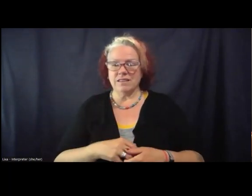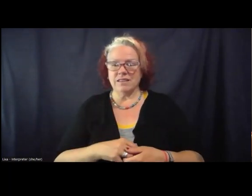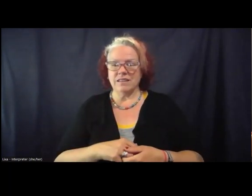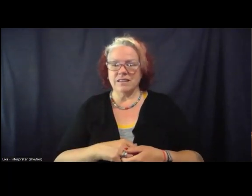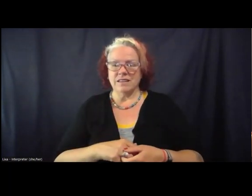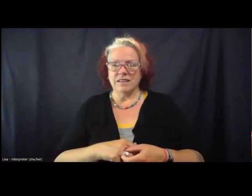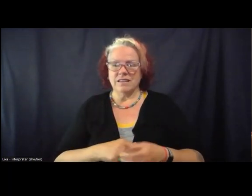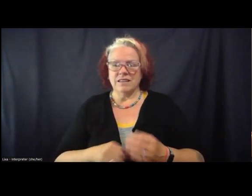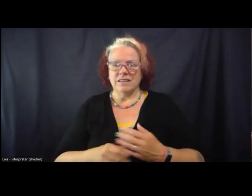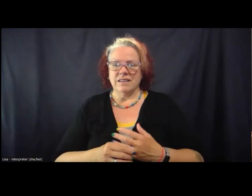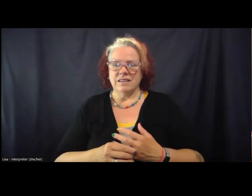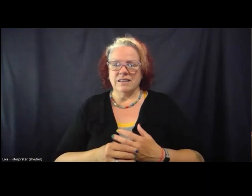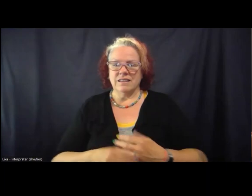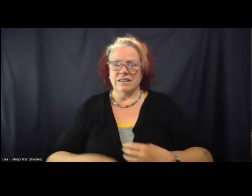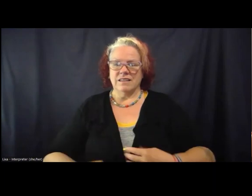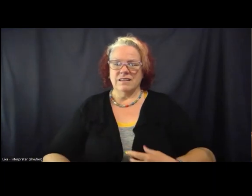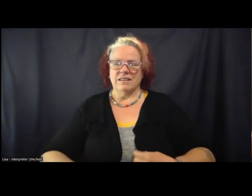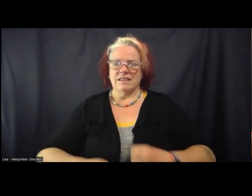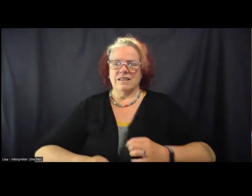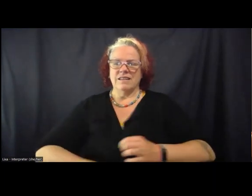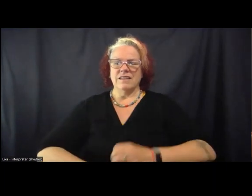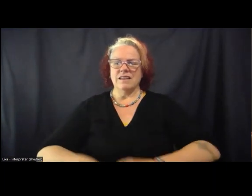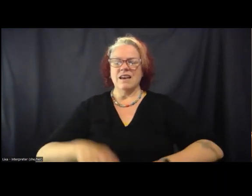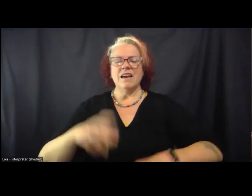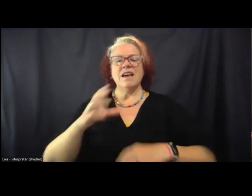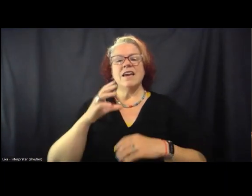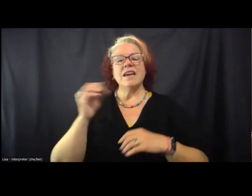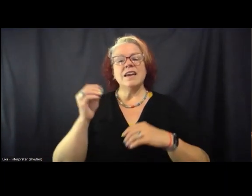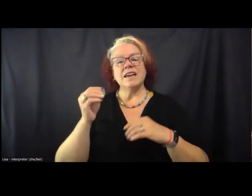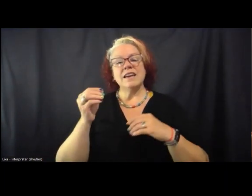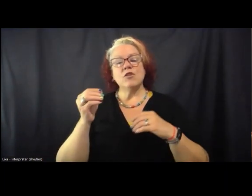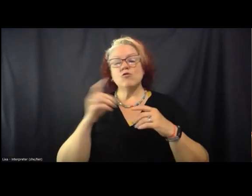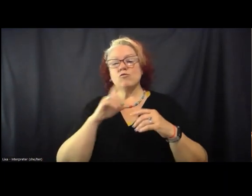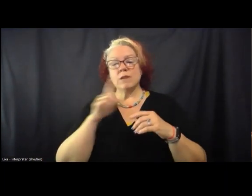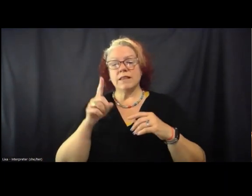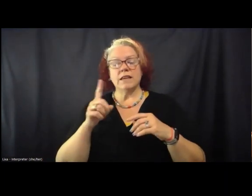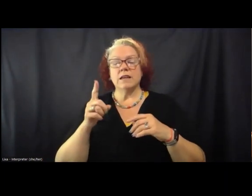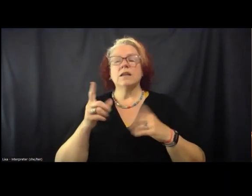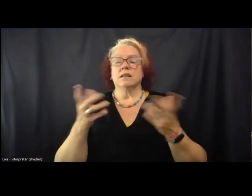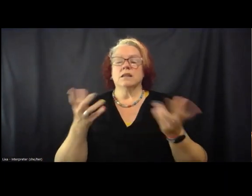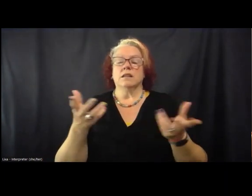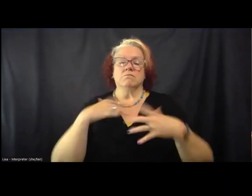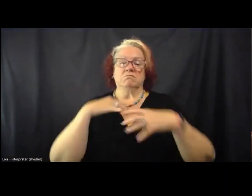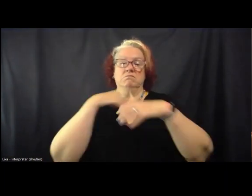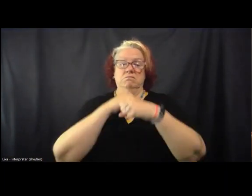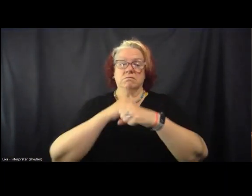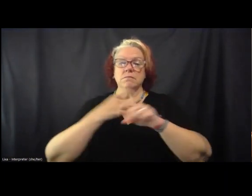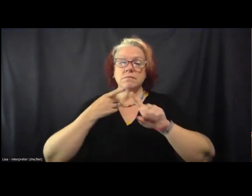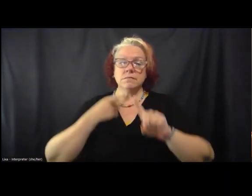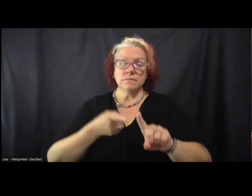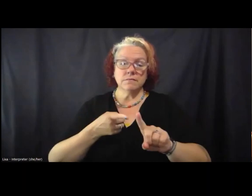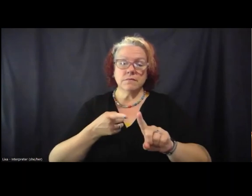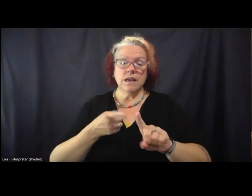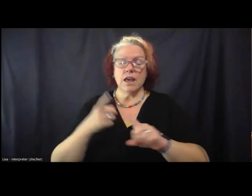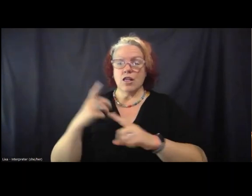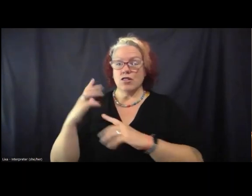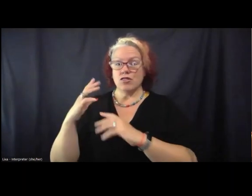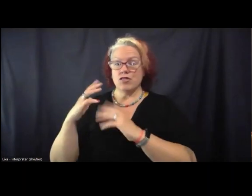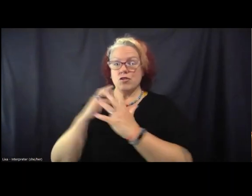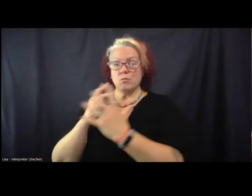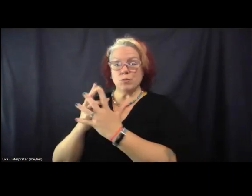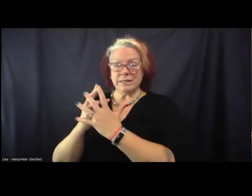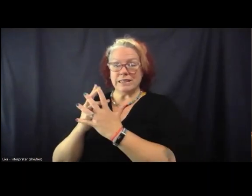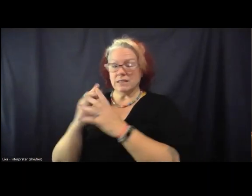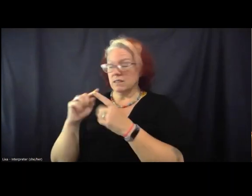for these kinds of things. Okay. In short, they are really serving as sort of solutions